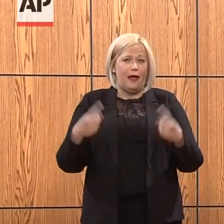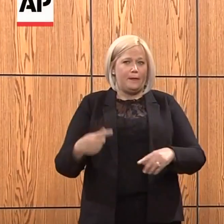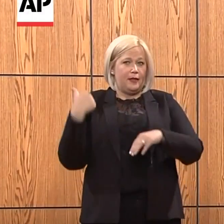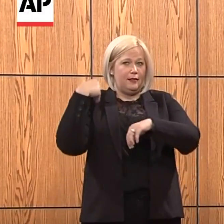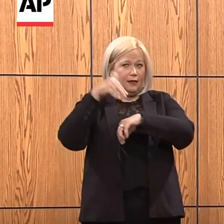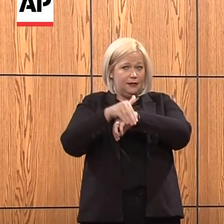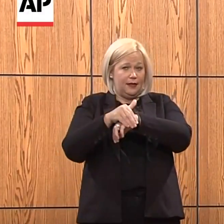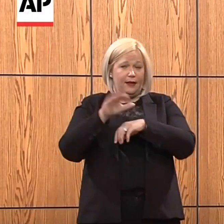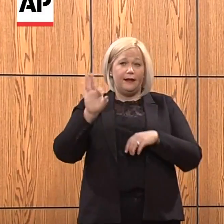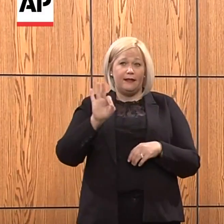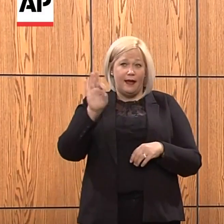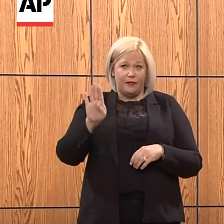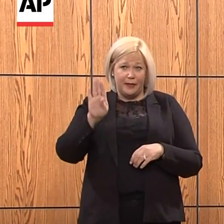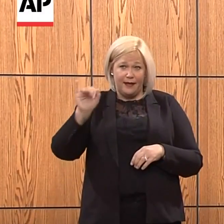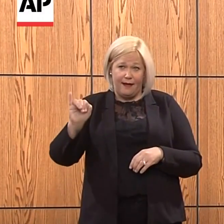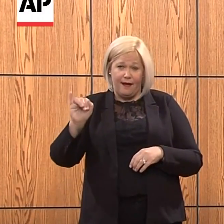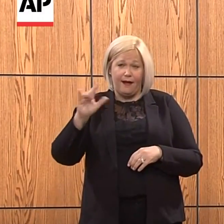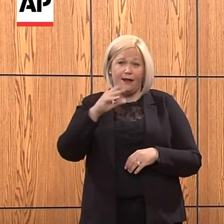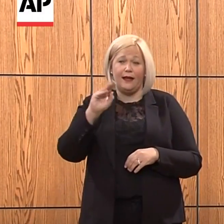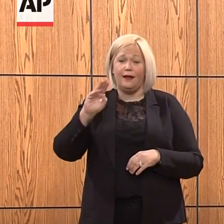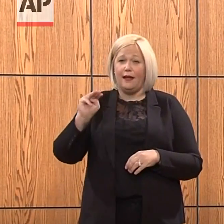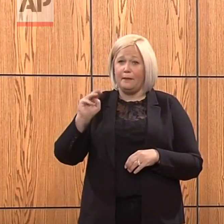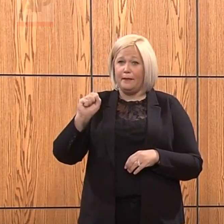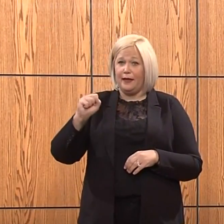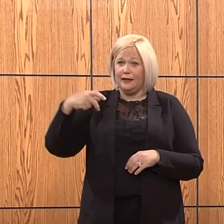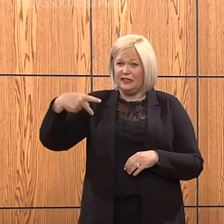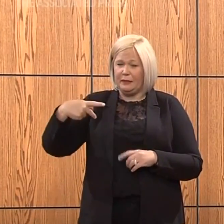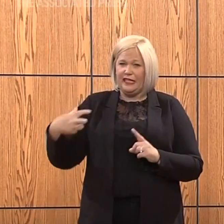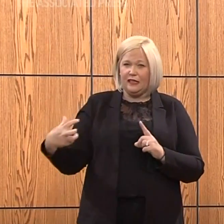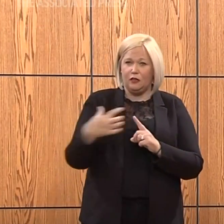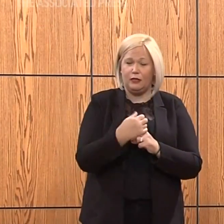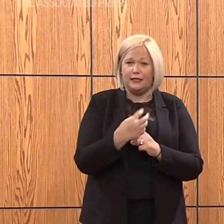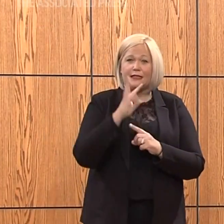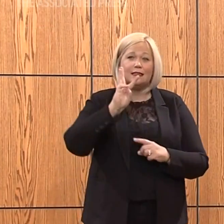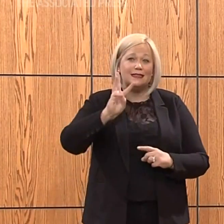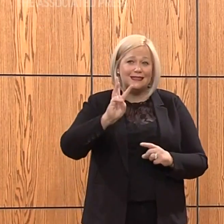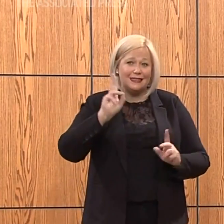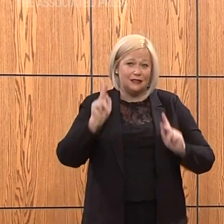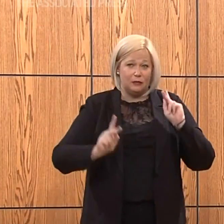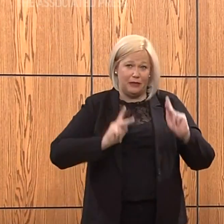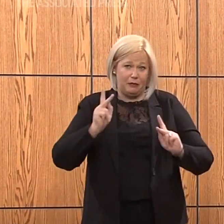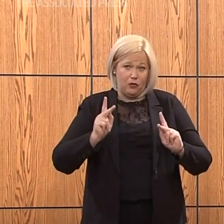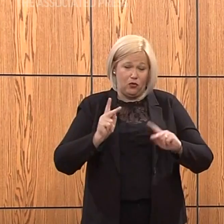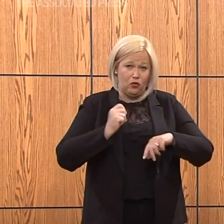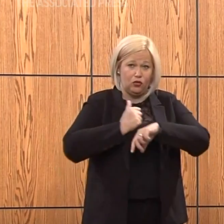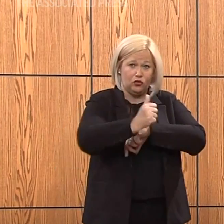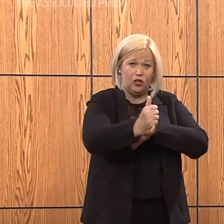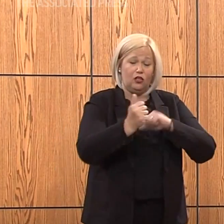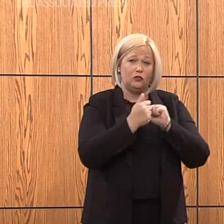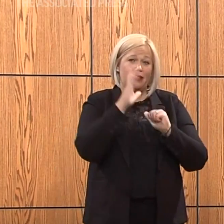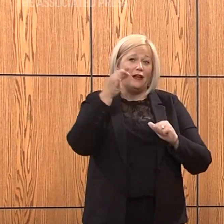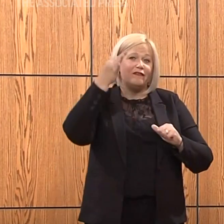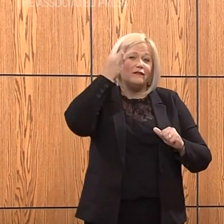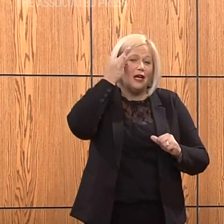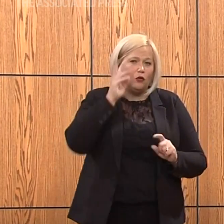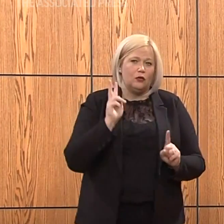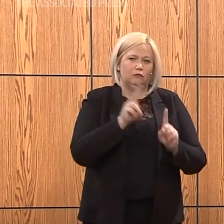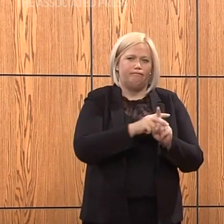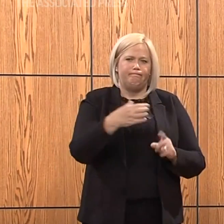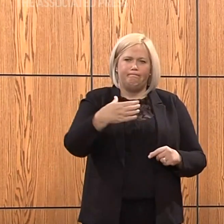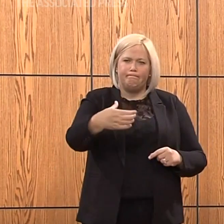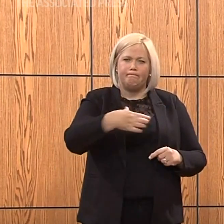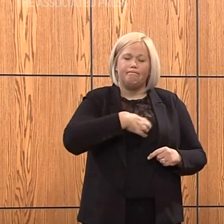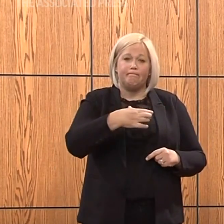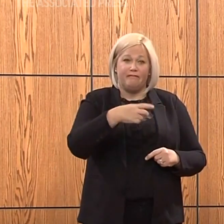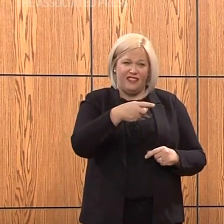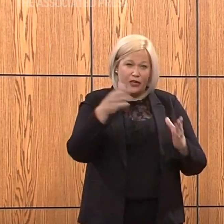The FBI and Michigan State Police arrested six individuals charged in a federal complaint with conspiring